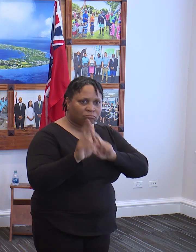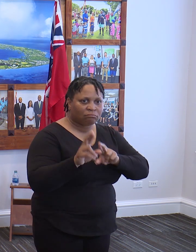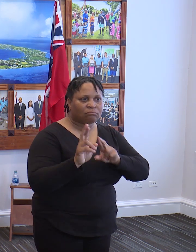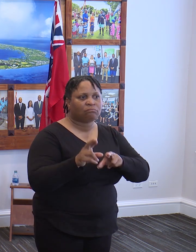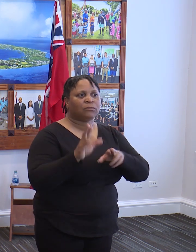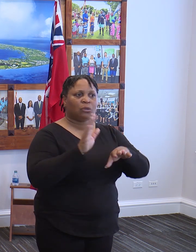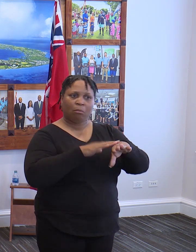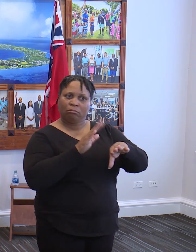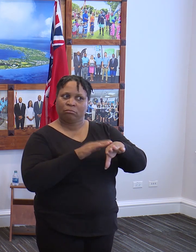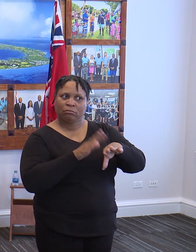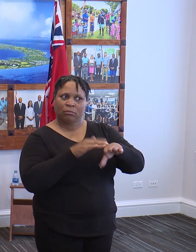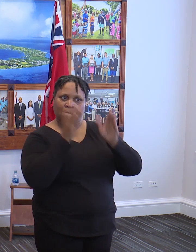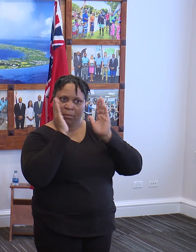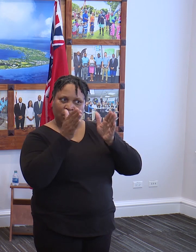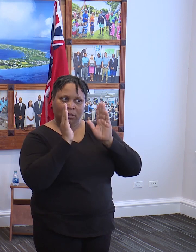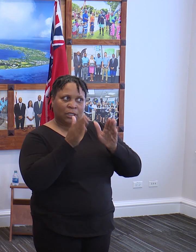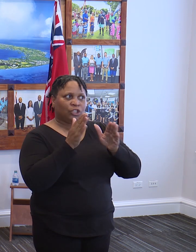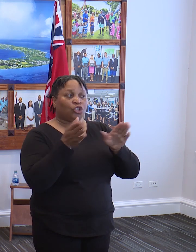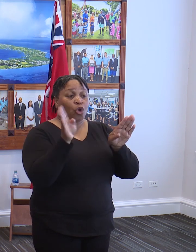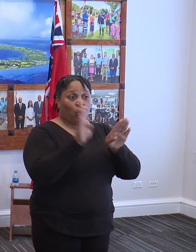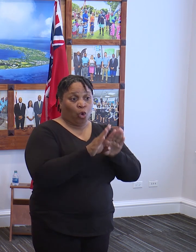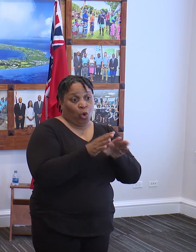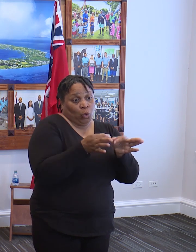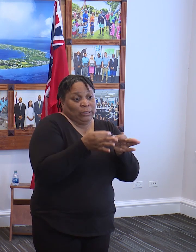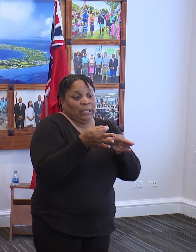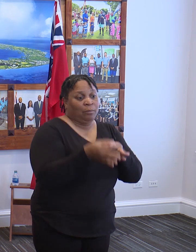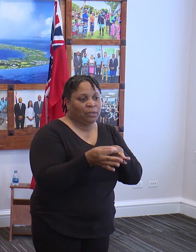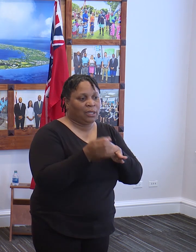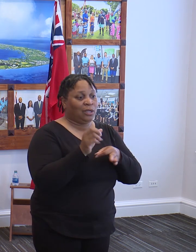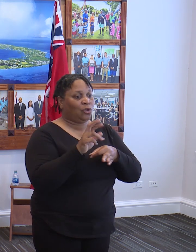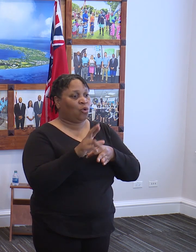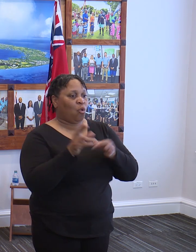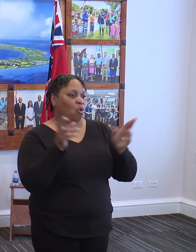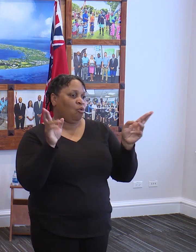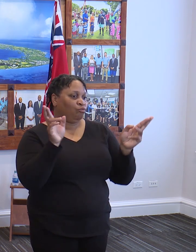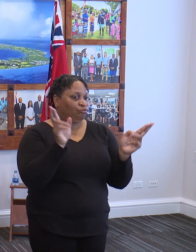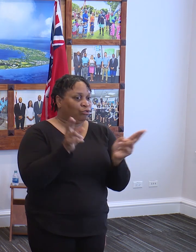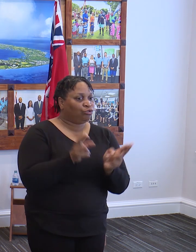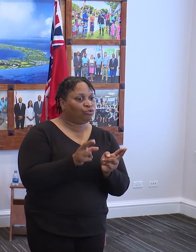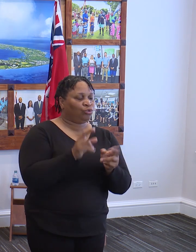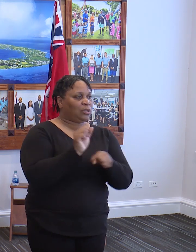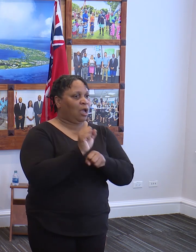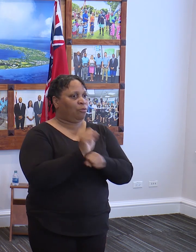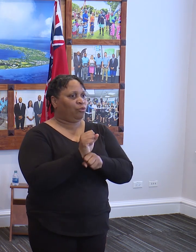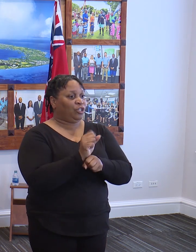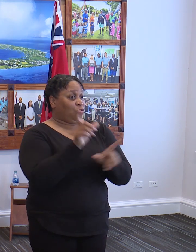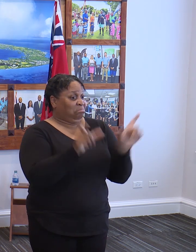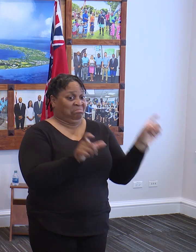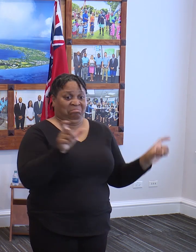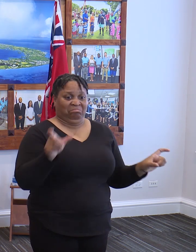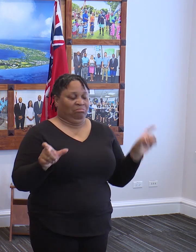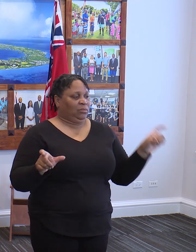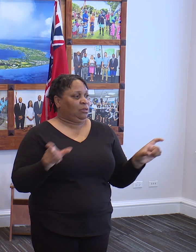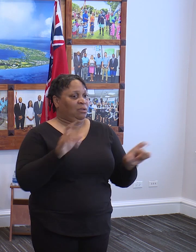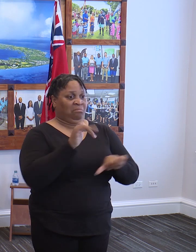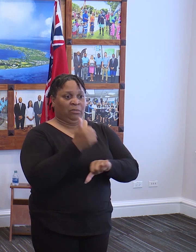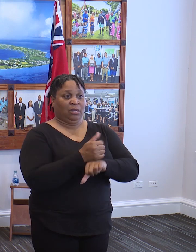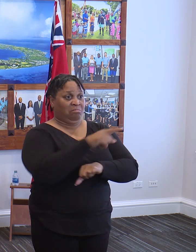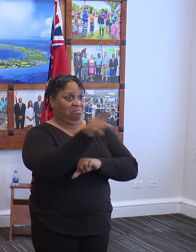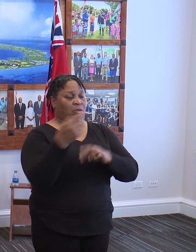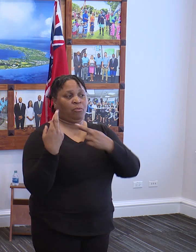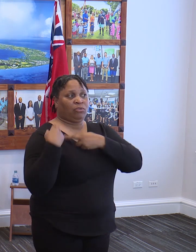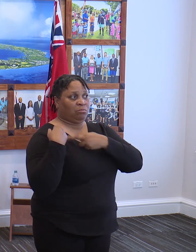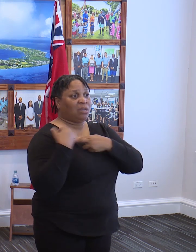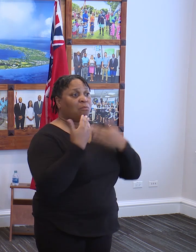to make sure that they either close temporarily, that they reduce their operations, that they have social distancing, that they are being responsible.